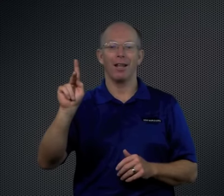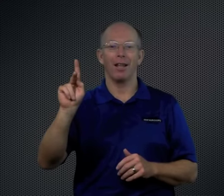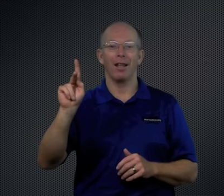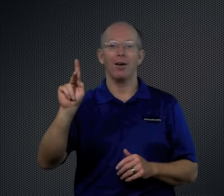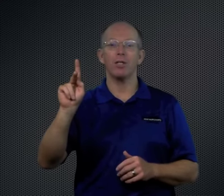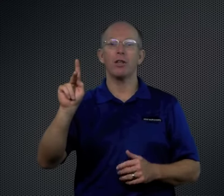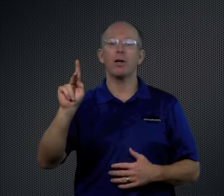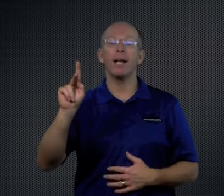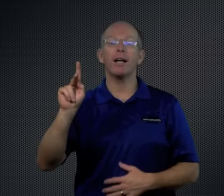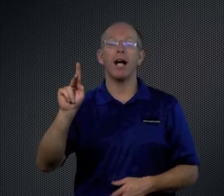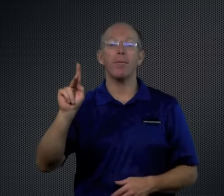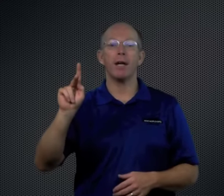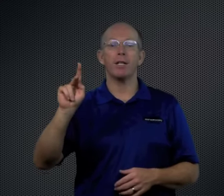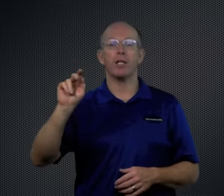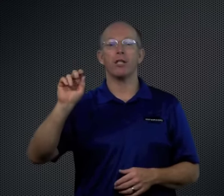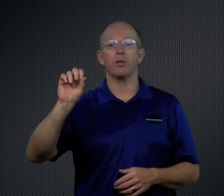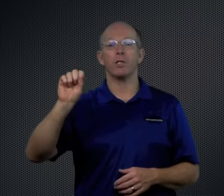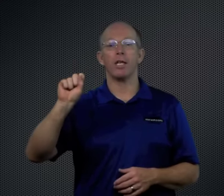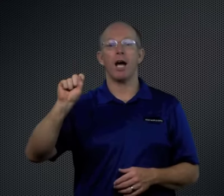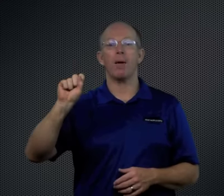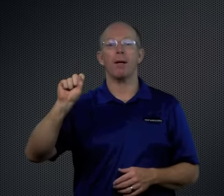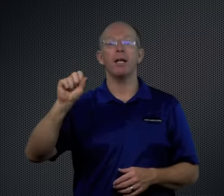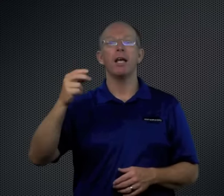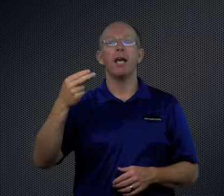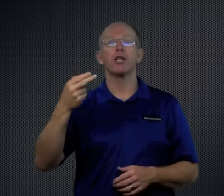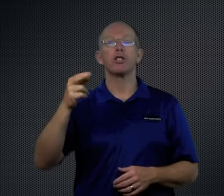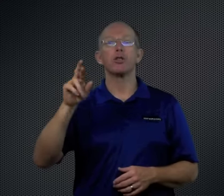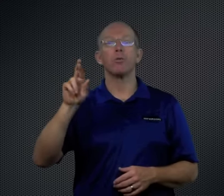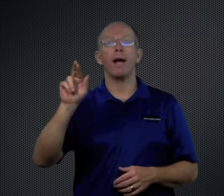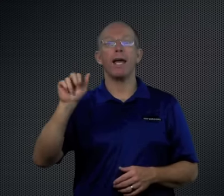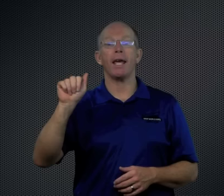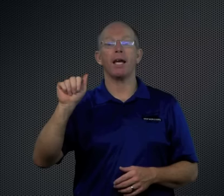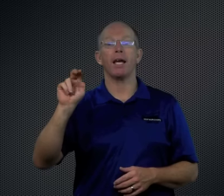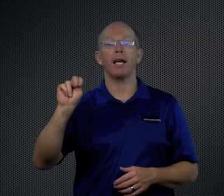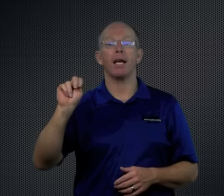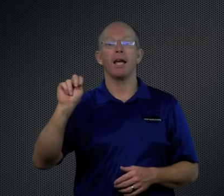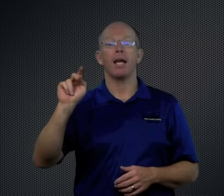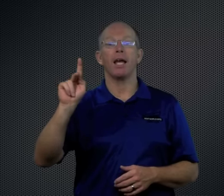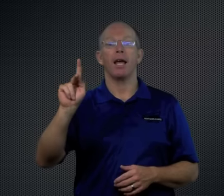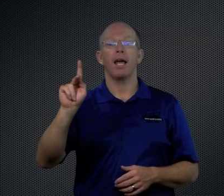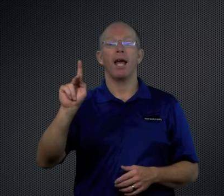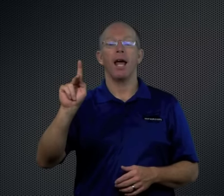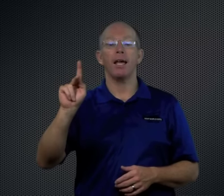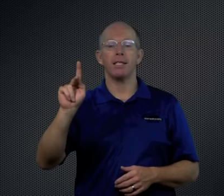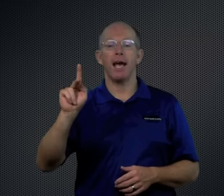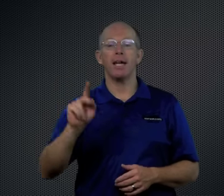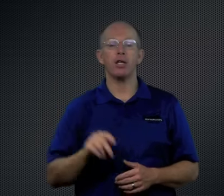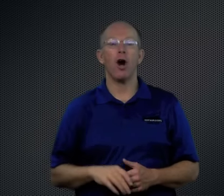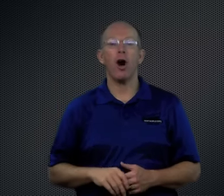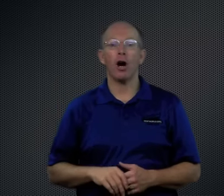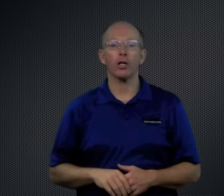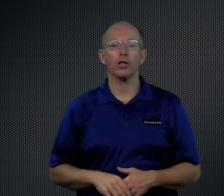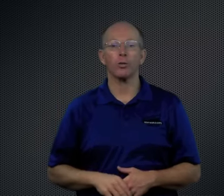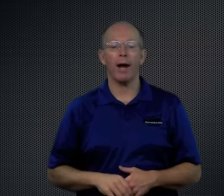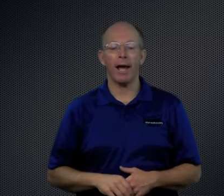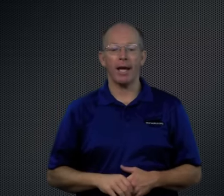It was a three-letter combination that you'll see common. Shrank. Shrank. Shrank.